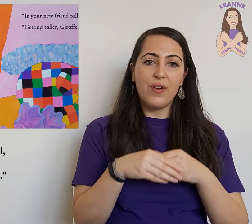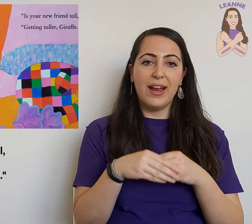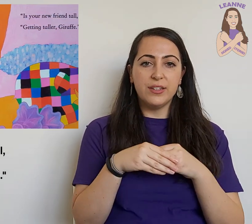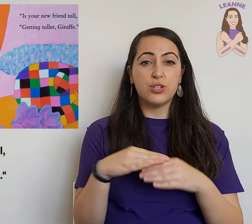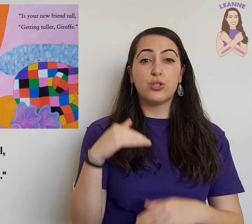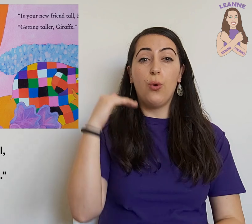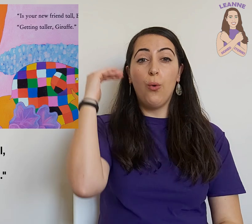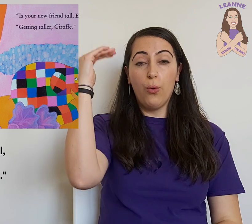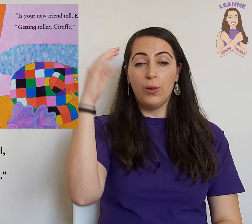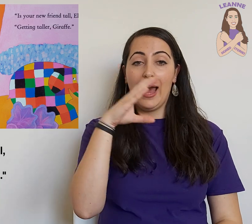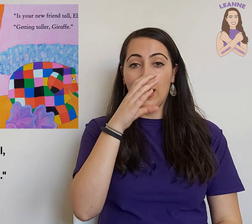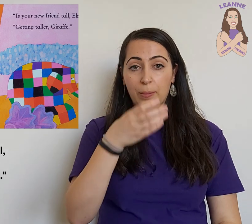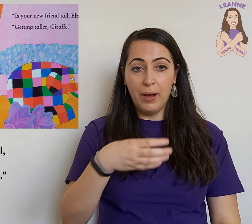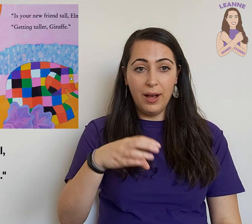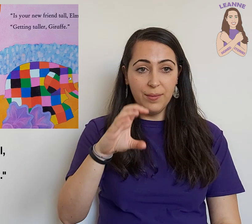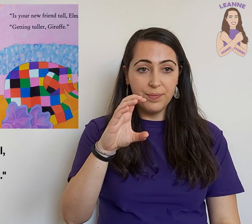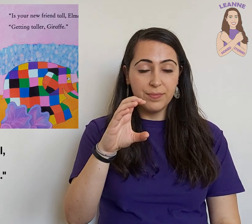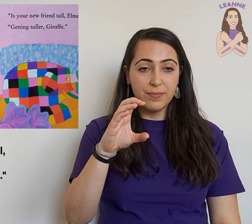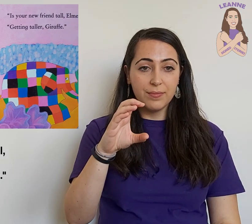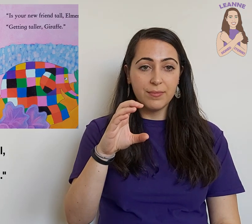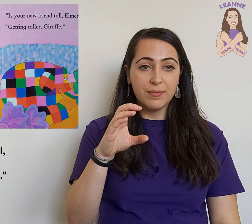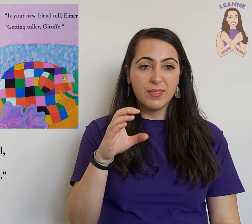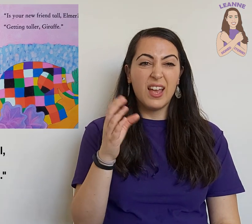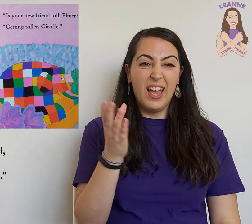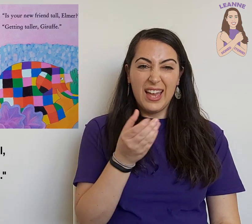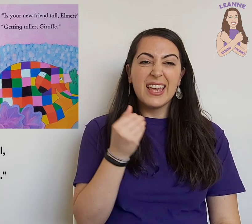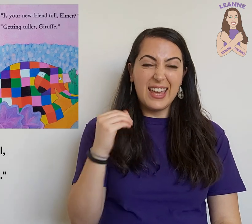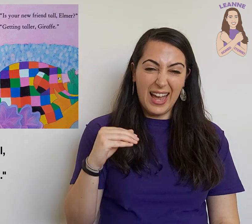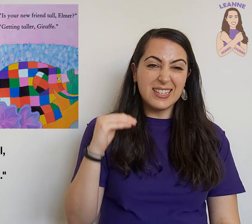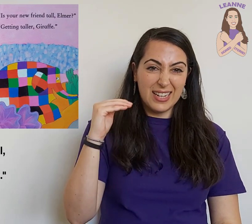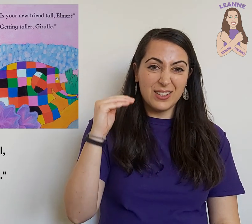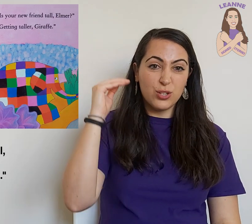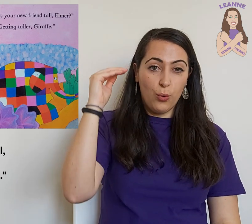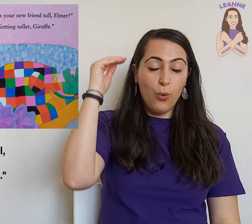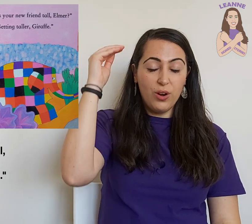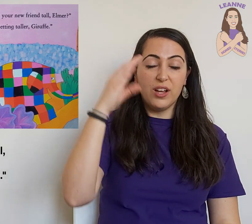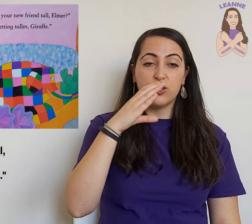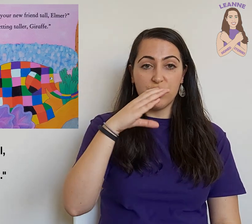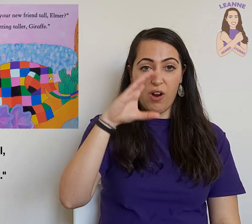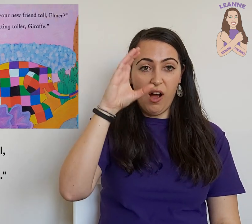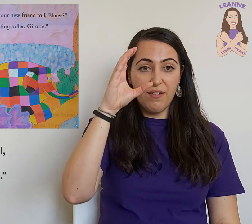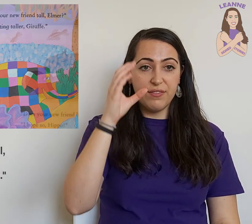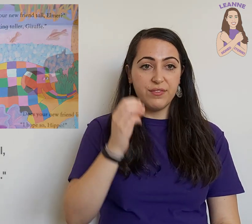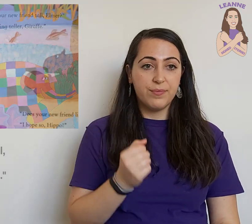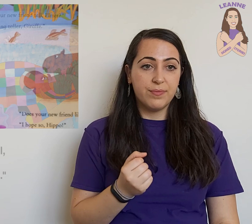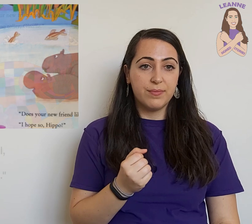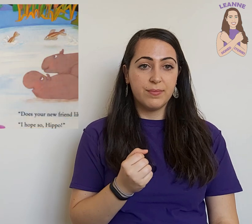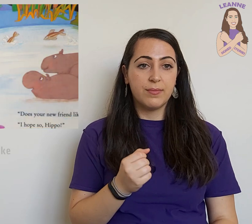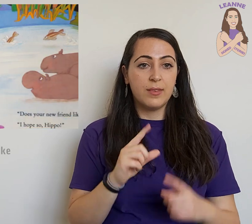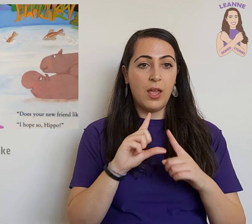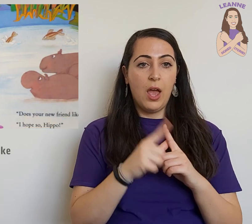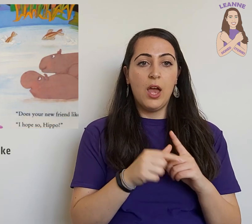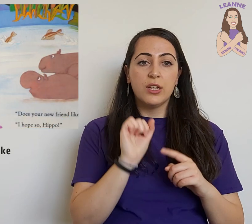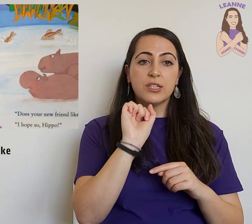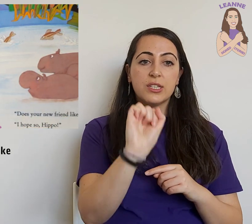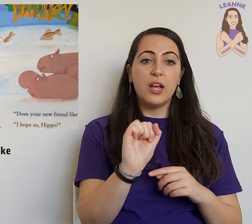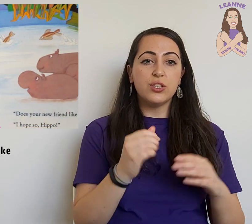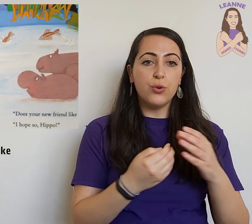tall, Elmer? Getting taller, giraffe. Does your new